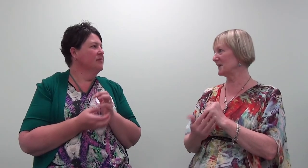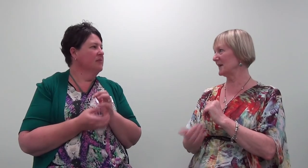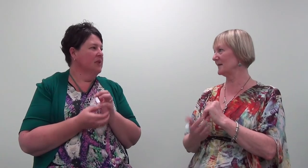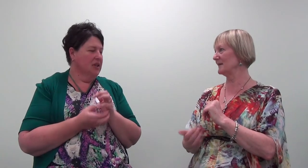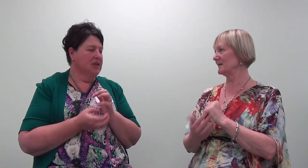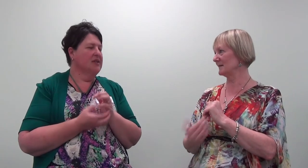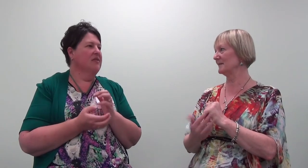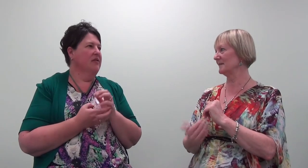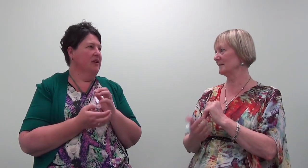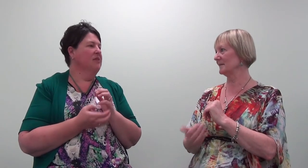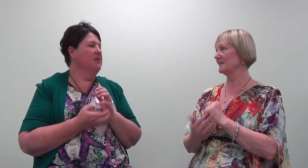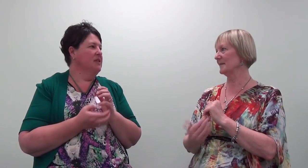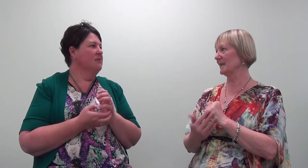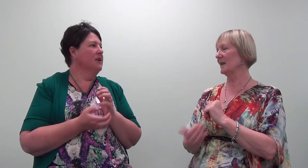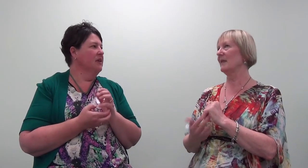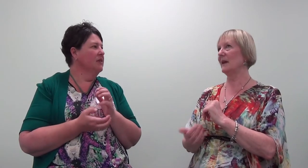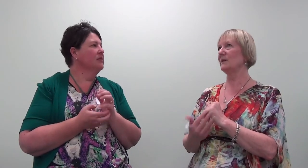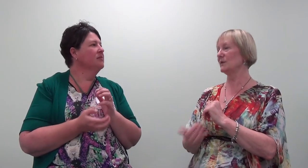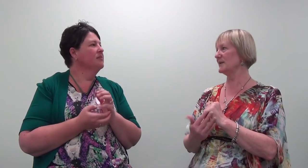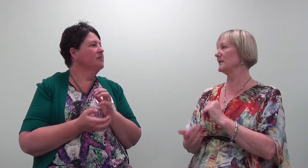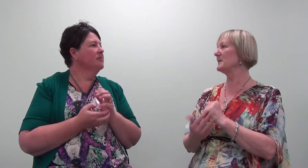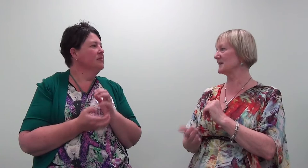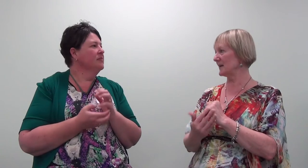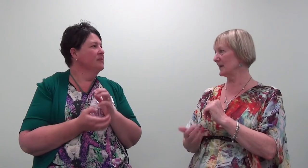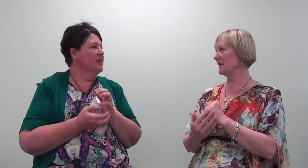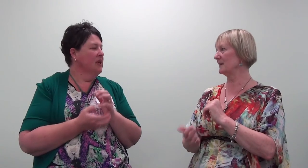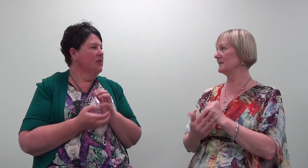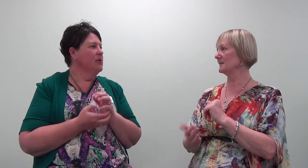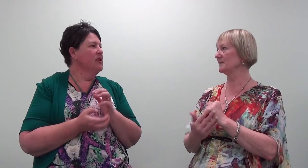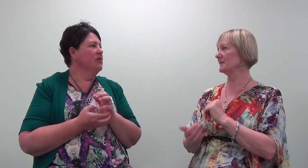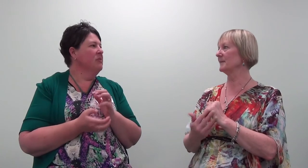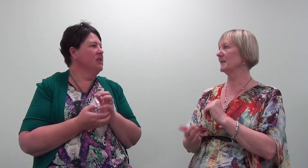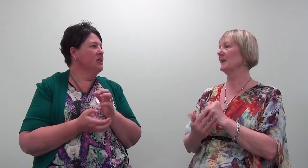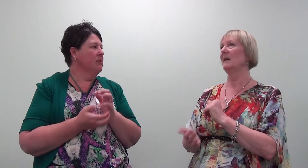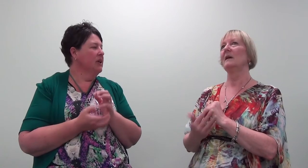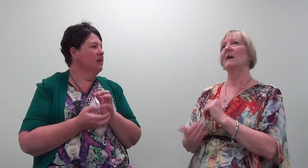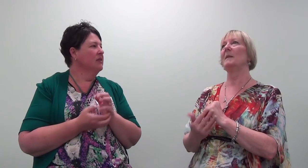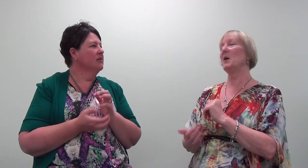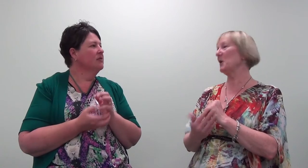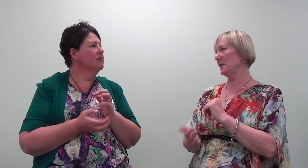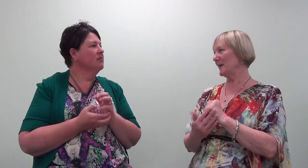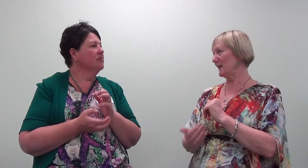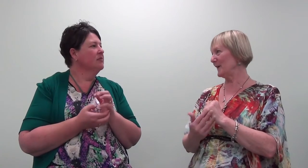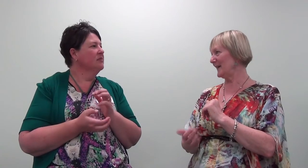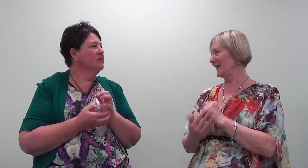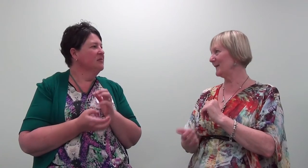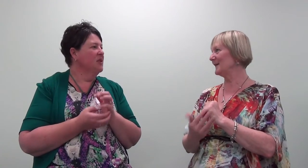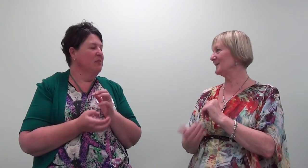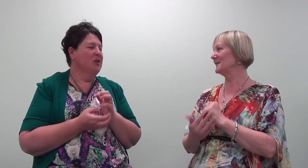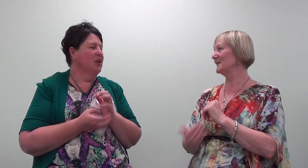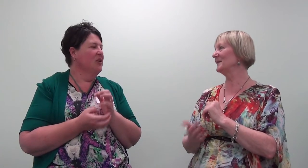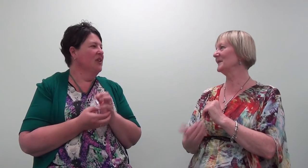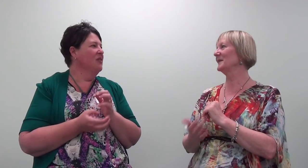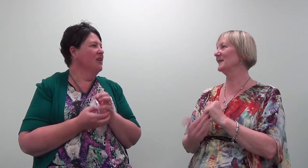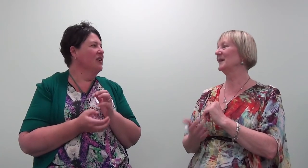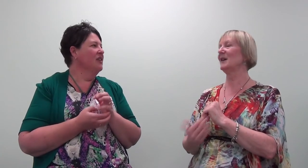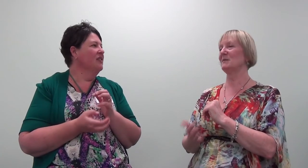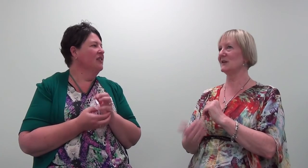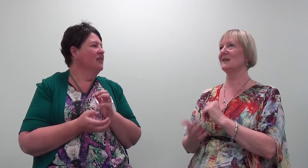stomach. I guess I'd feel it in my stomach. That nausea in my stomach. That nausea in in my stomach. I'm not going there right now. I'm not going there right now. I'm just